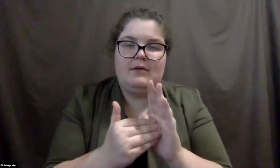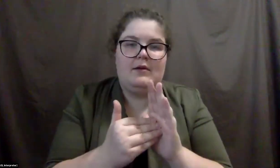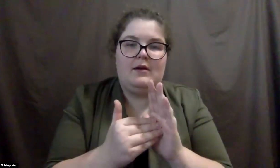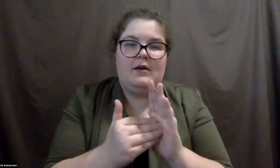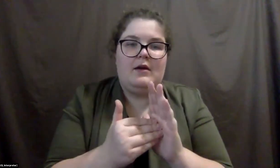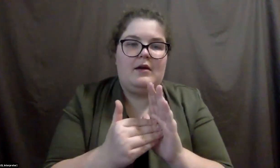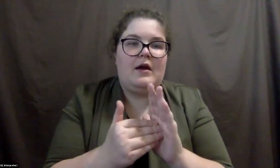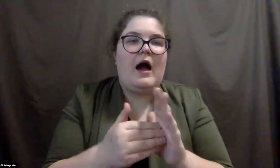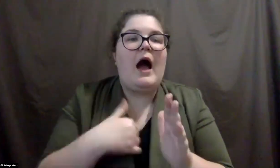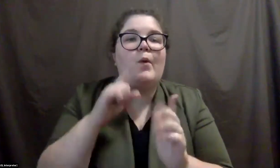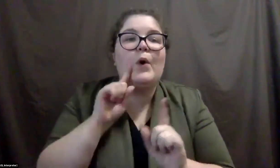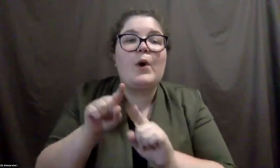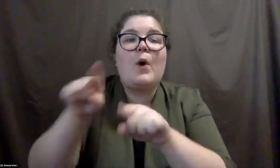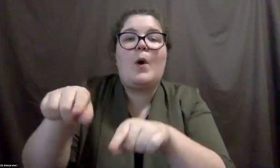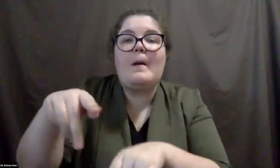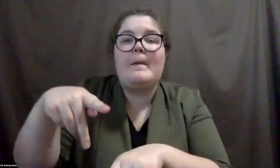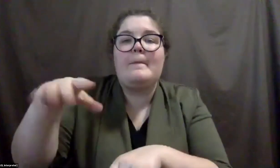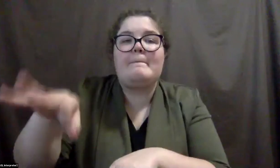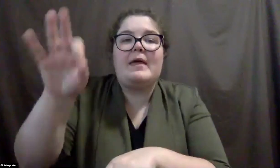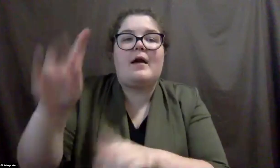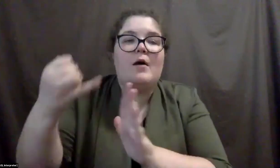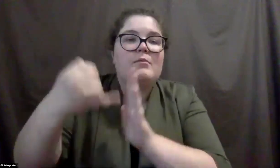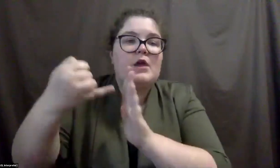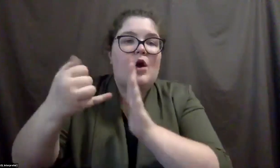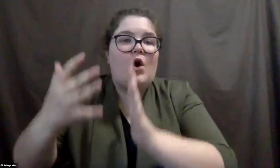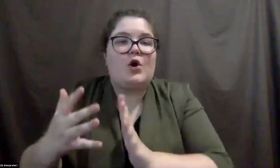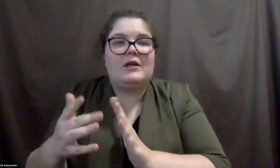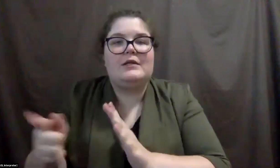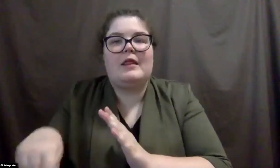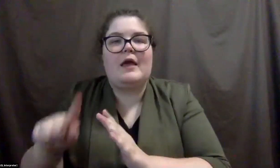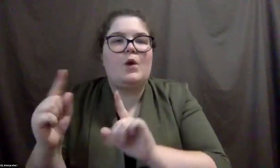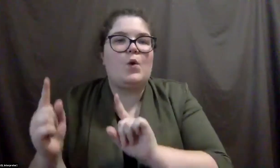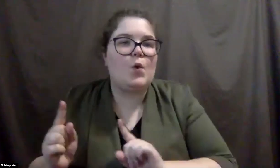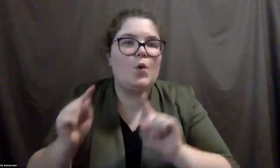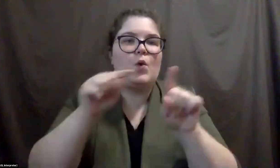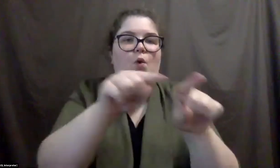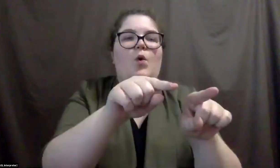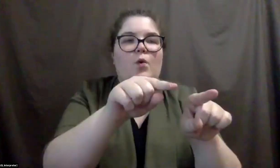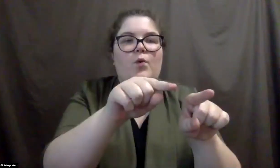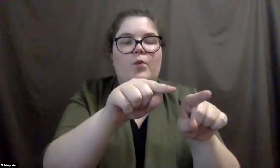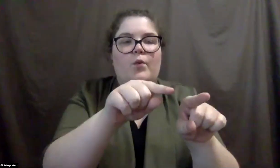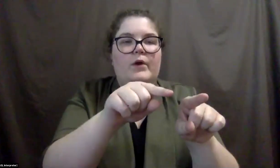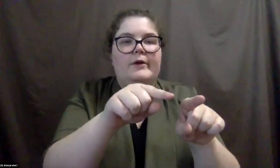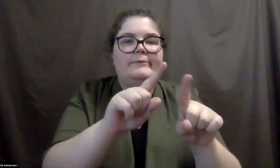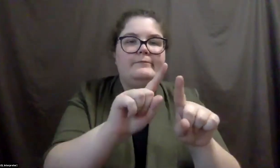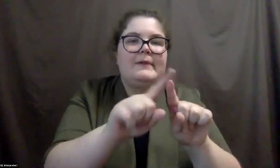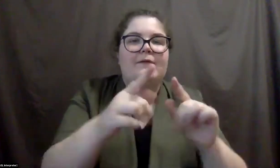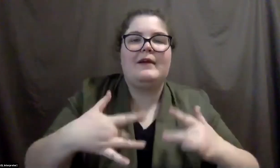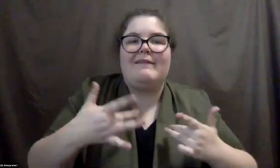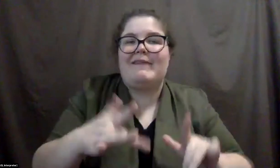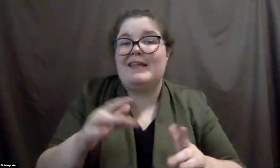picked up the artists and, they have gone along with me. Um, so yeah,